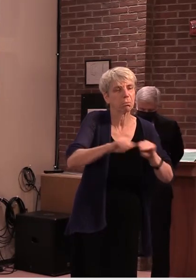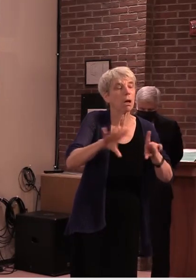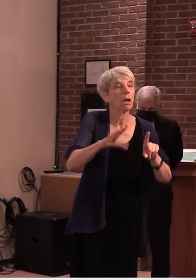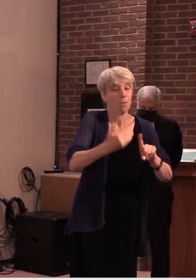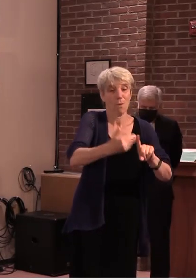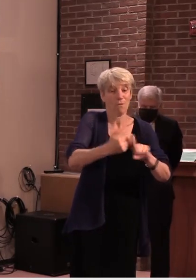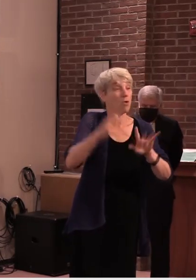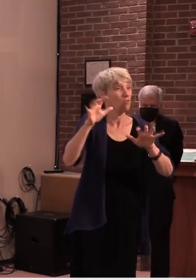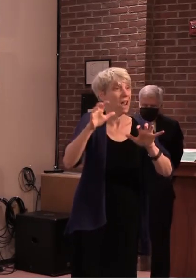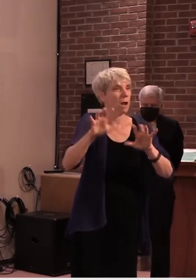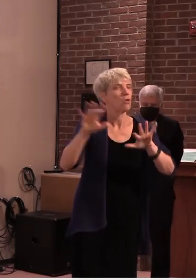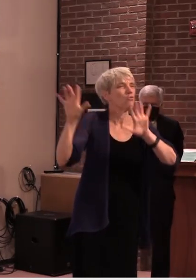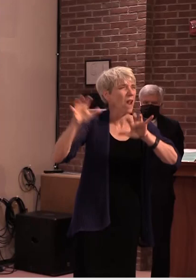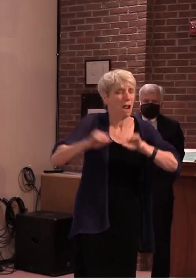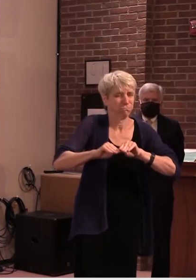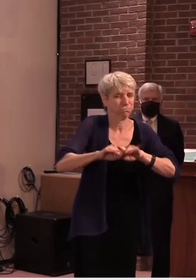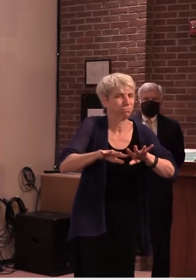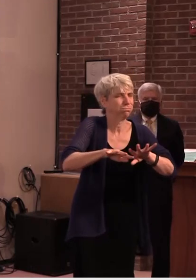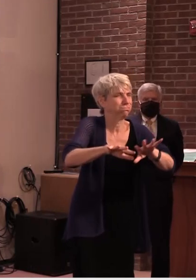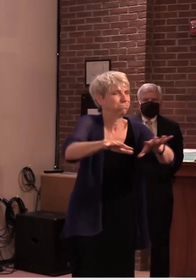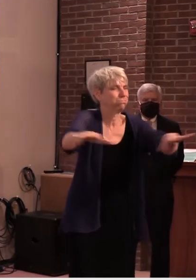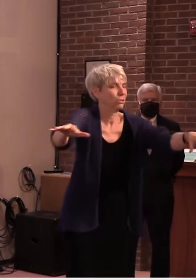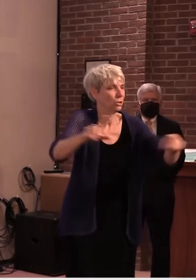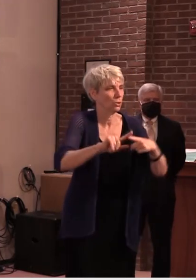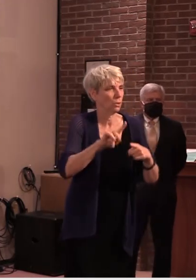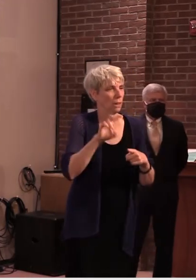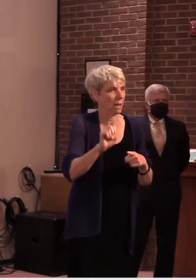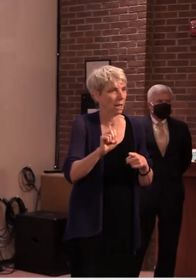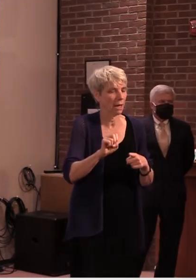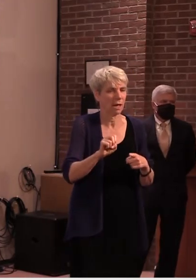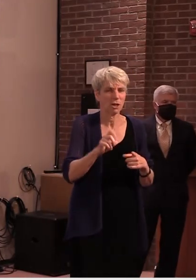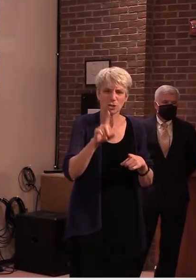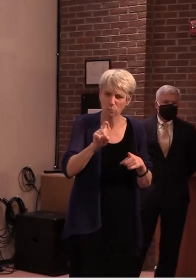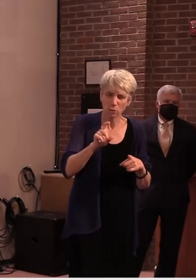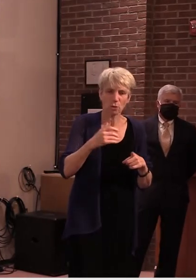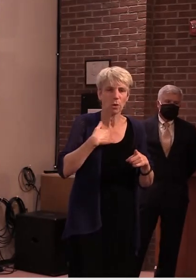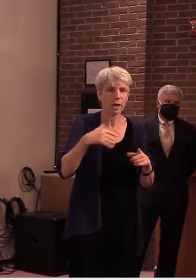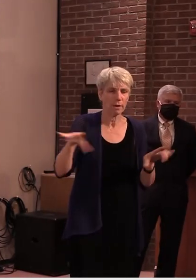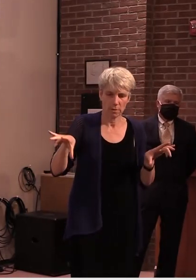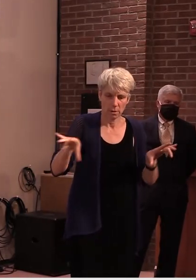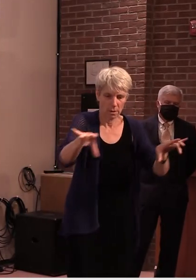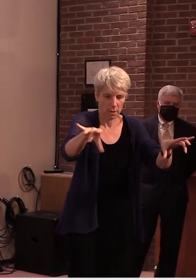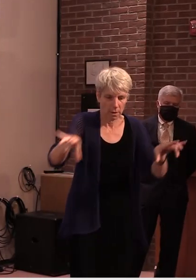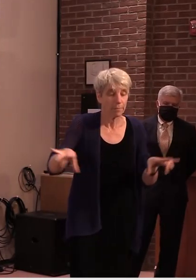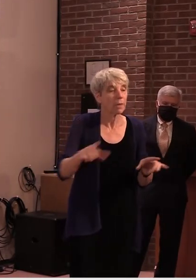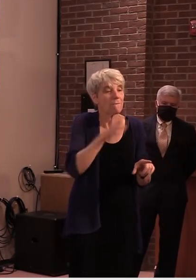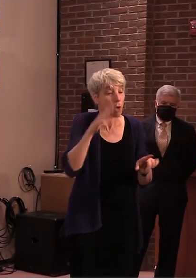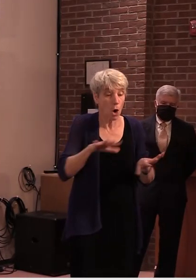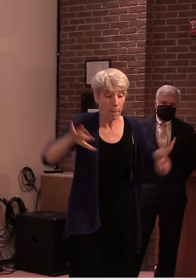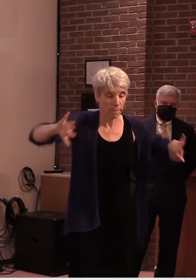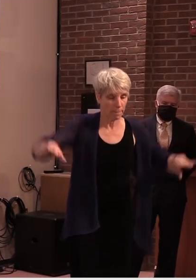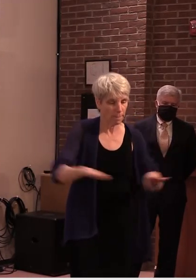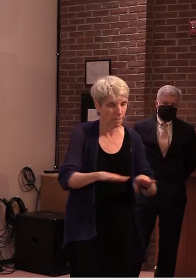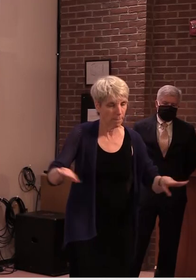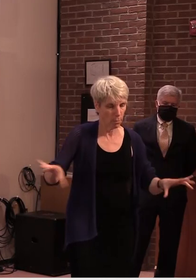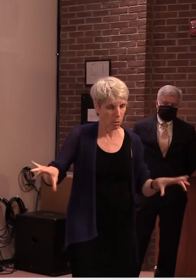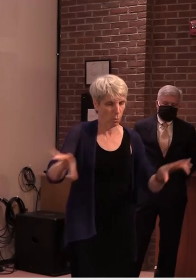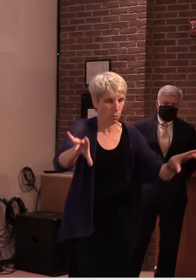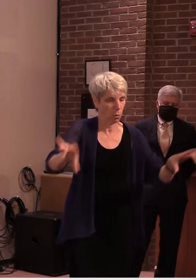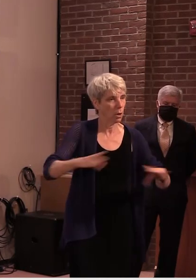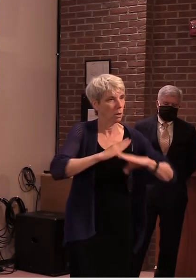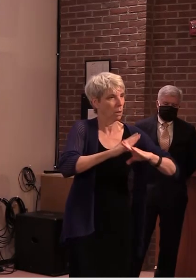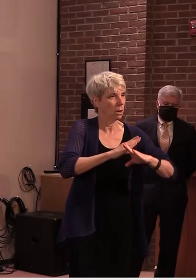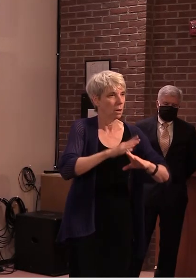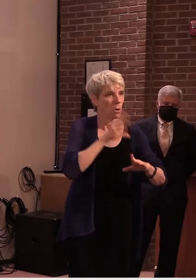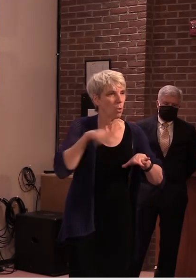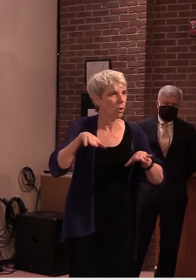to three uh buffer zones that are practically nil uh is there any is there any uh way we could you know